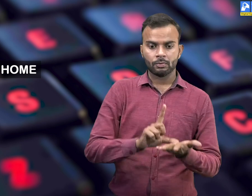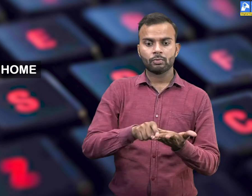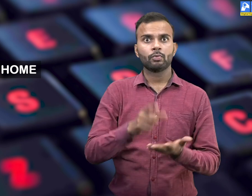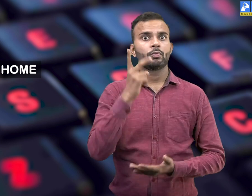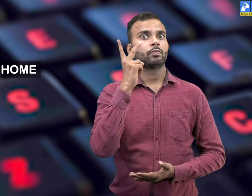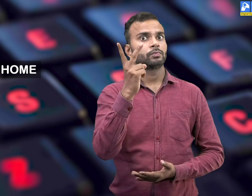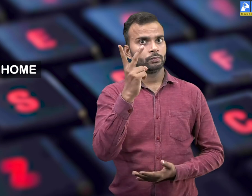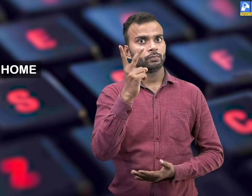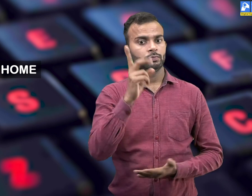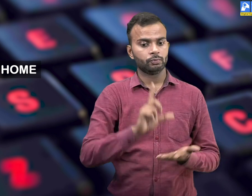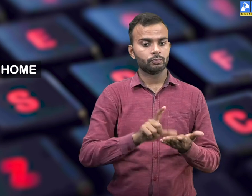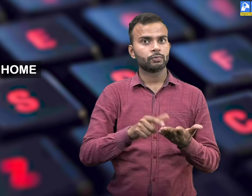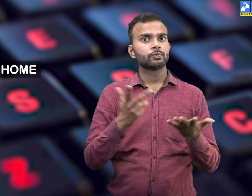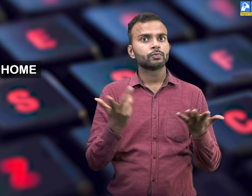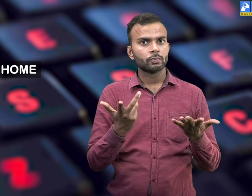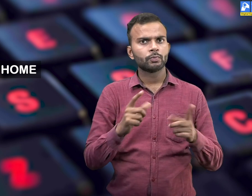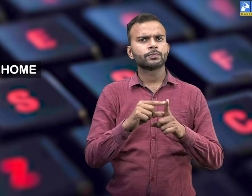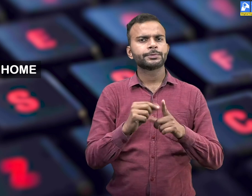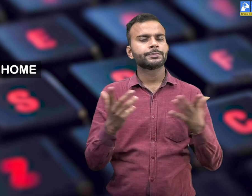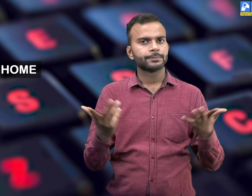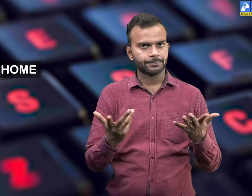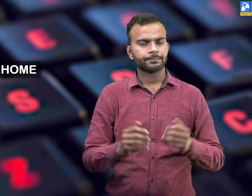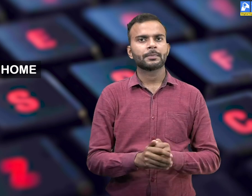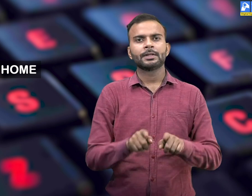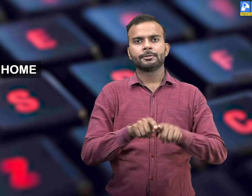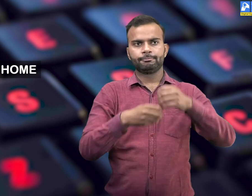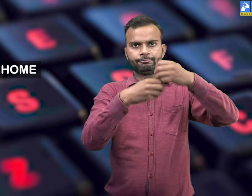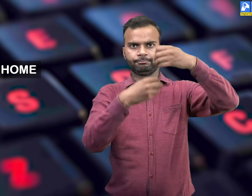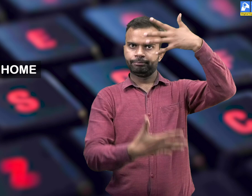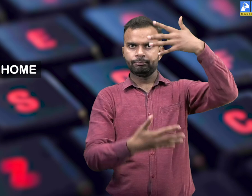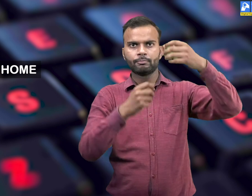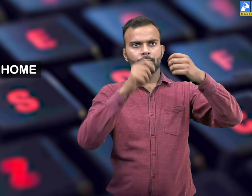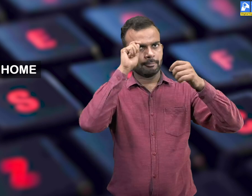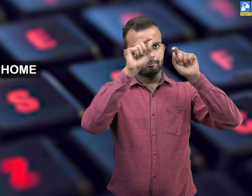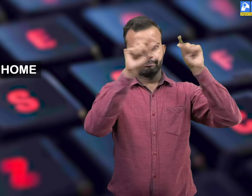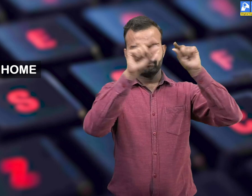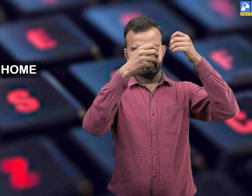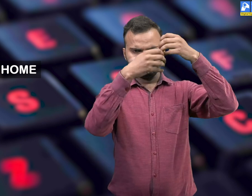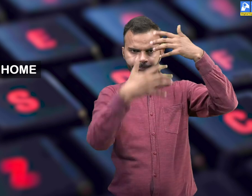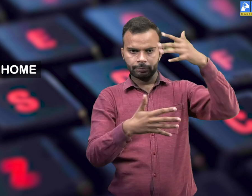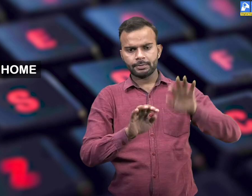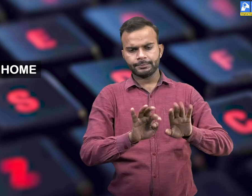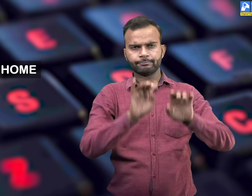Now shortcut keys where you press two keys together. Control plus home.